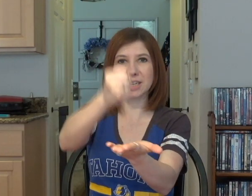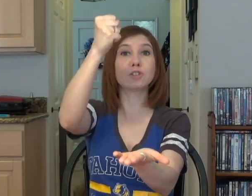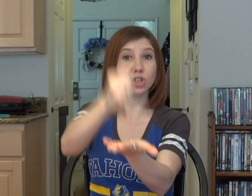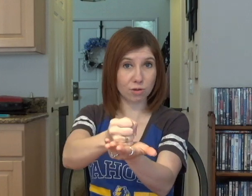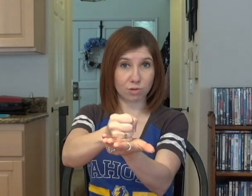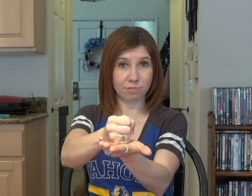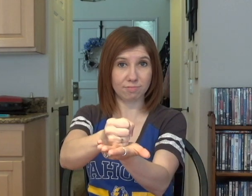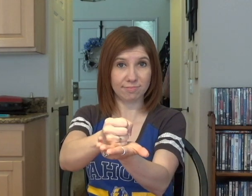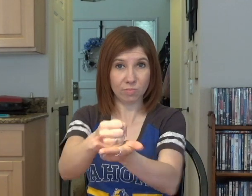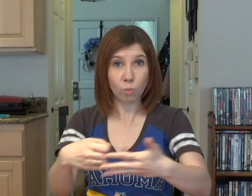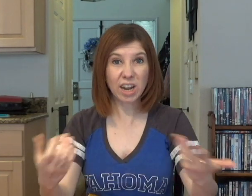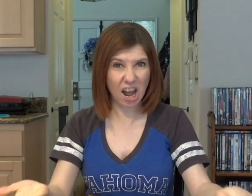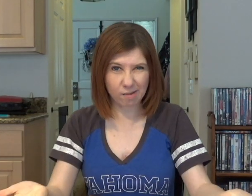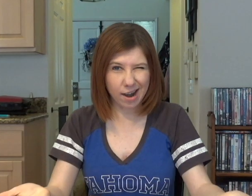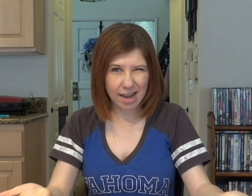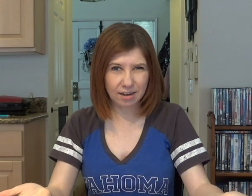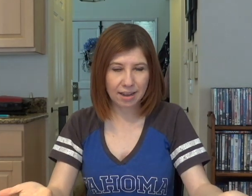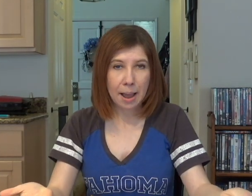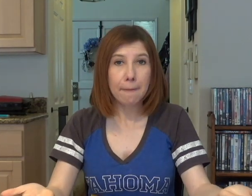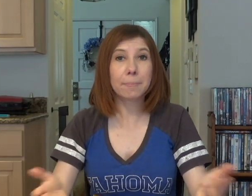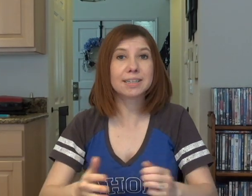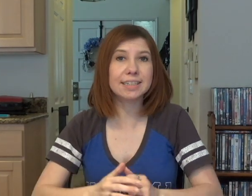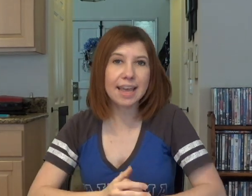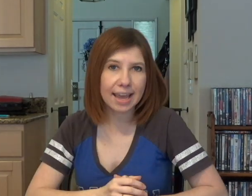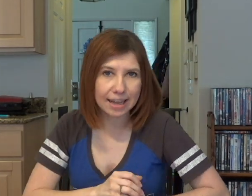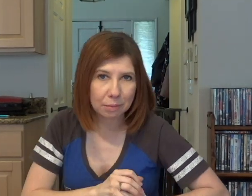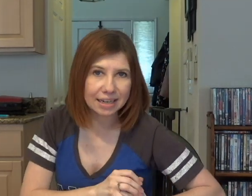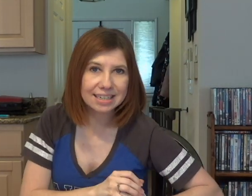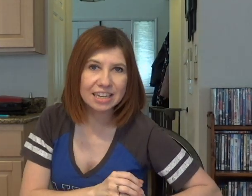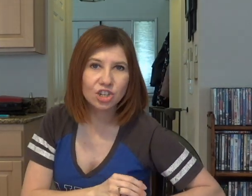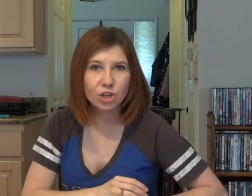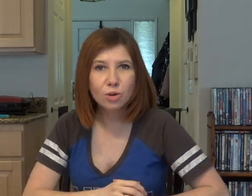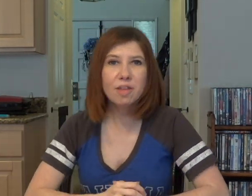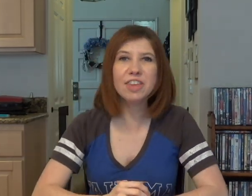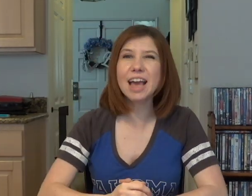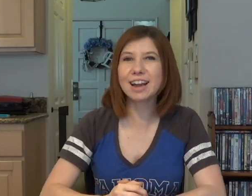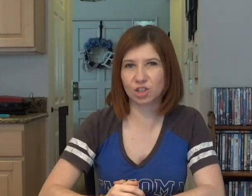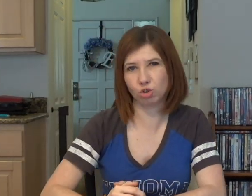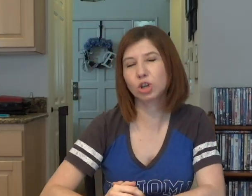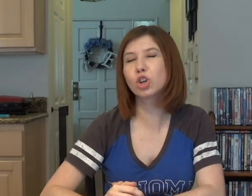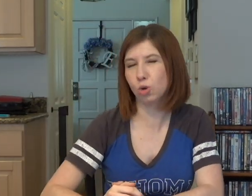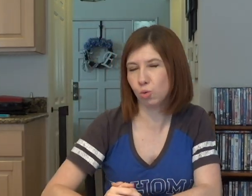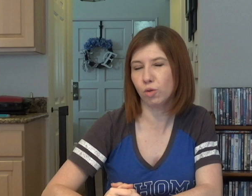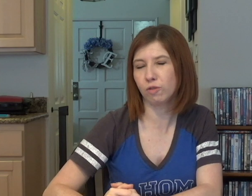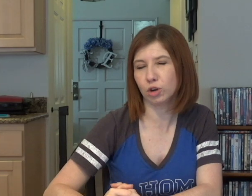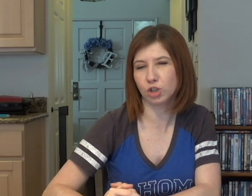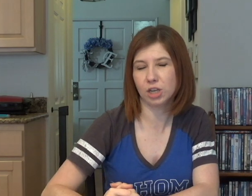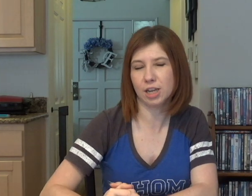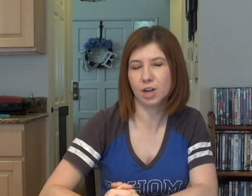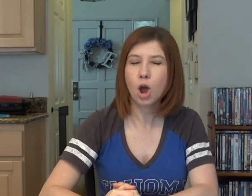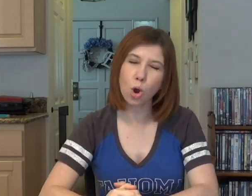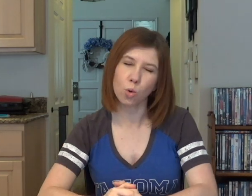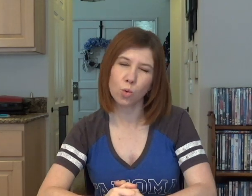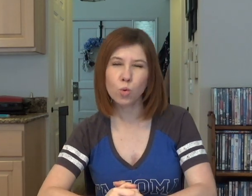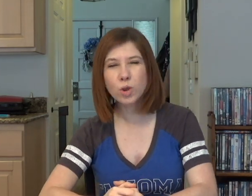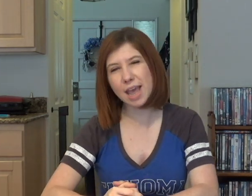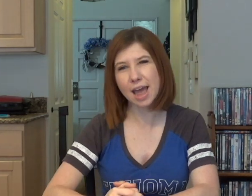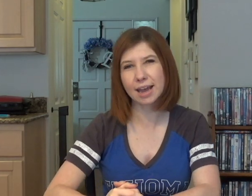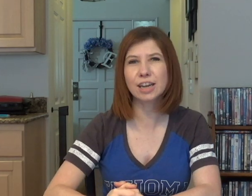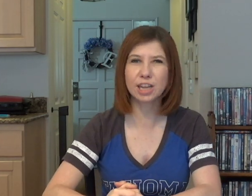scissors, shoot. We got it, right? But today I'm going to teach you the extra cool version. Oh yeah. Can you